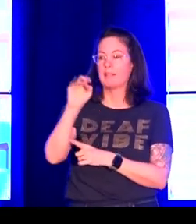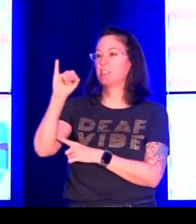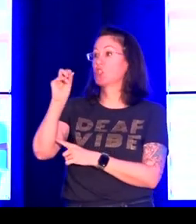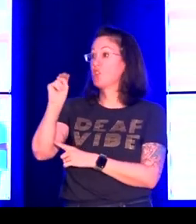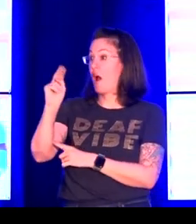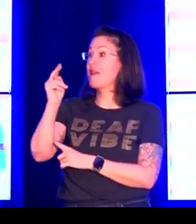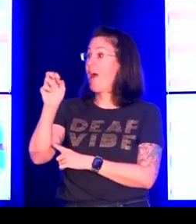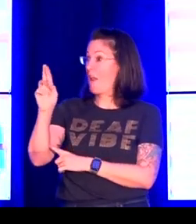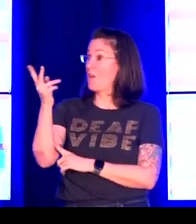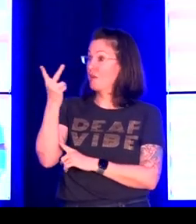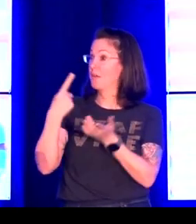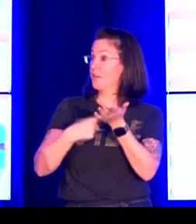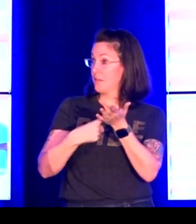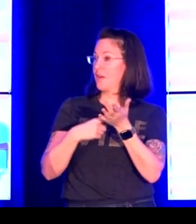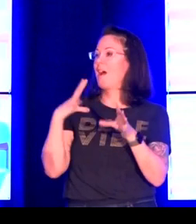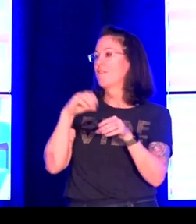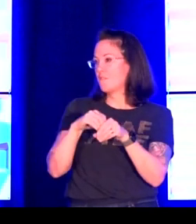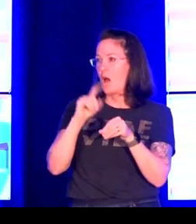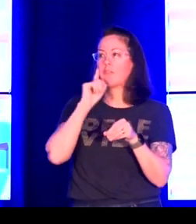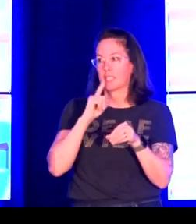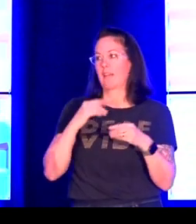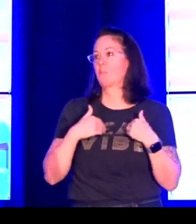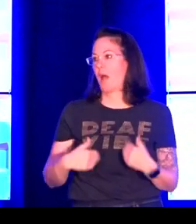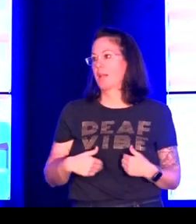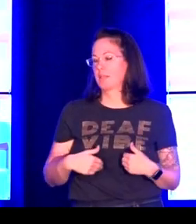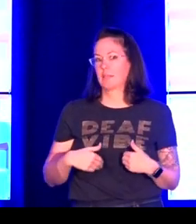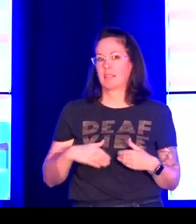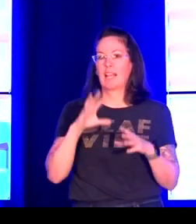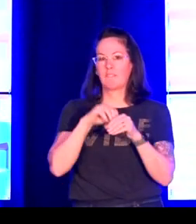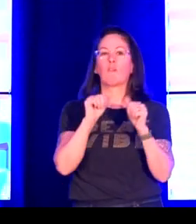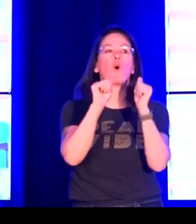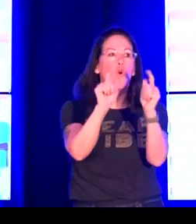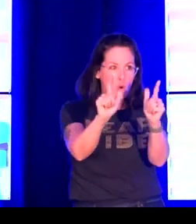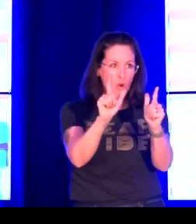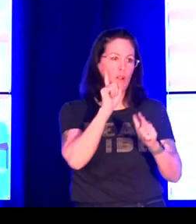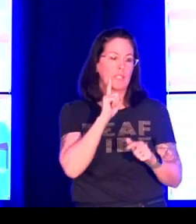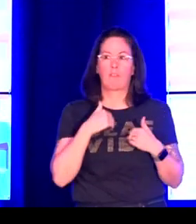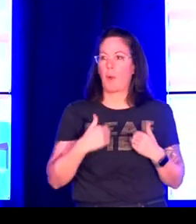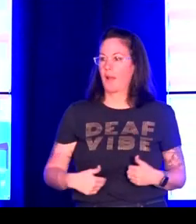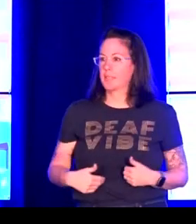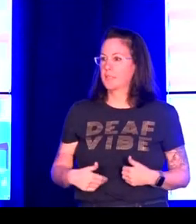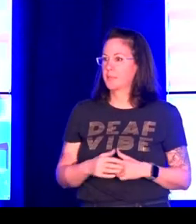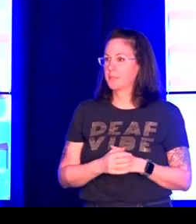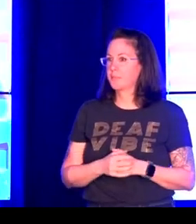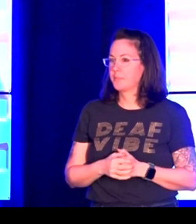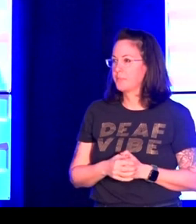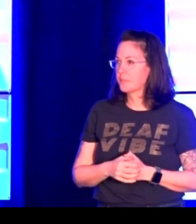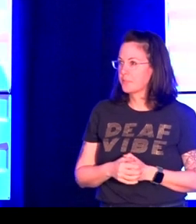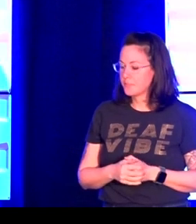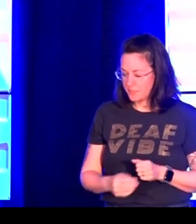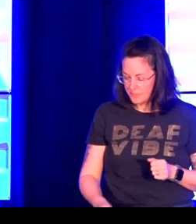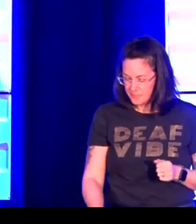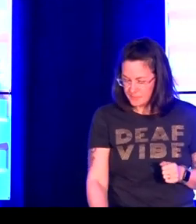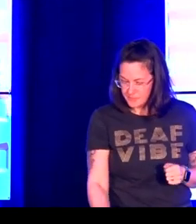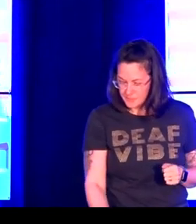Octavian Robinson and John Henner emphasize that we should involve deaf